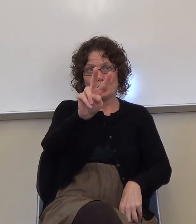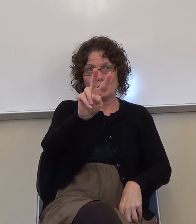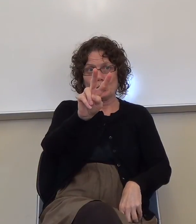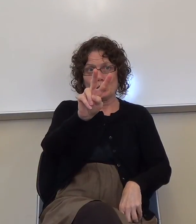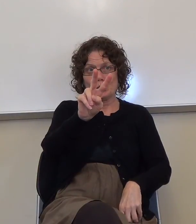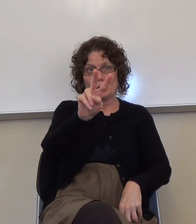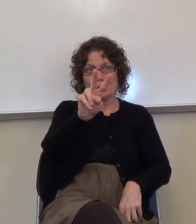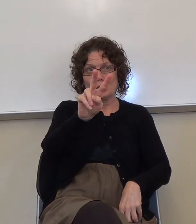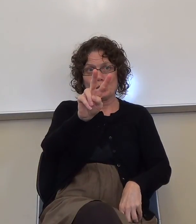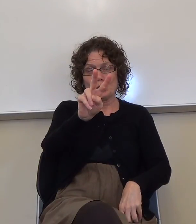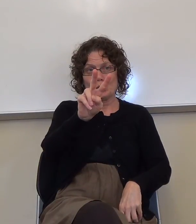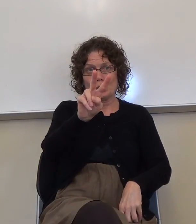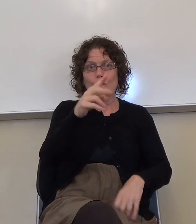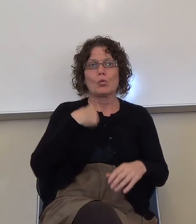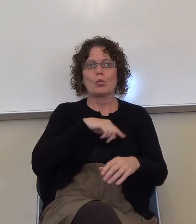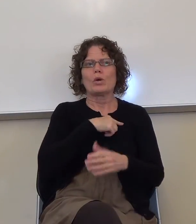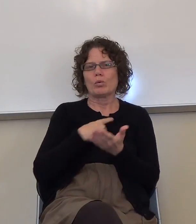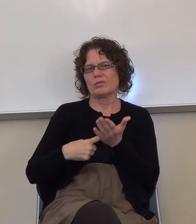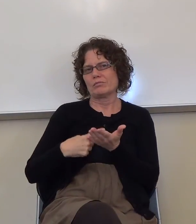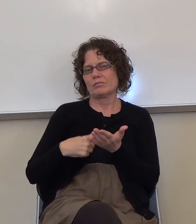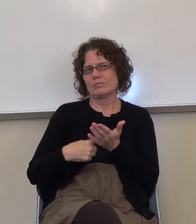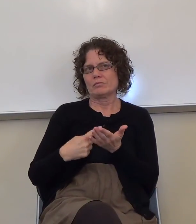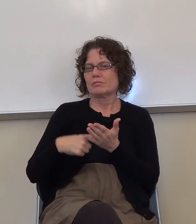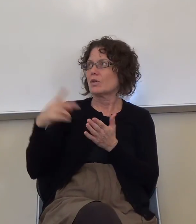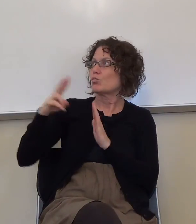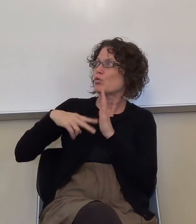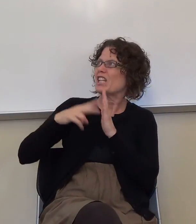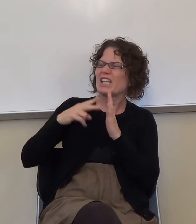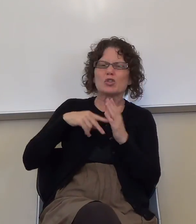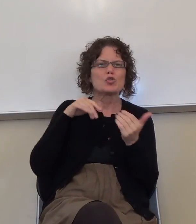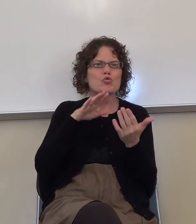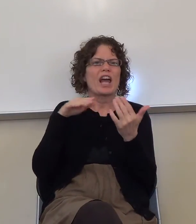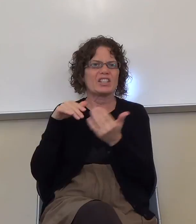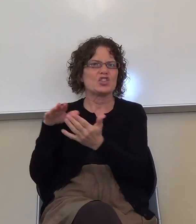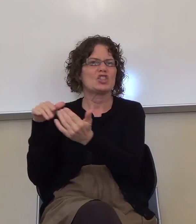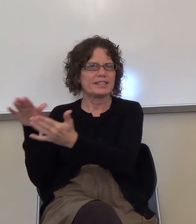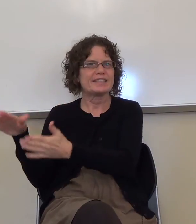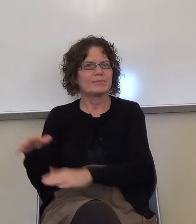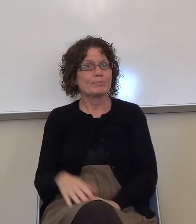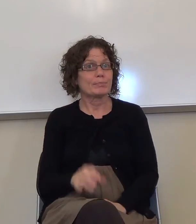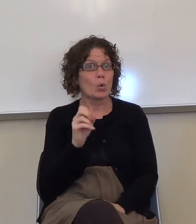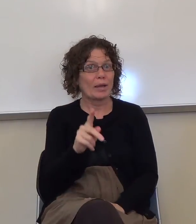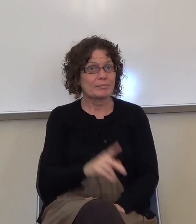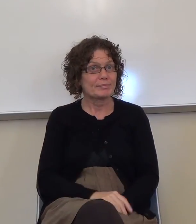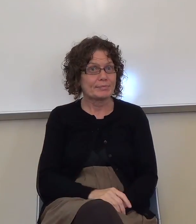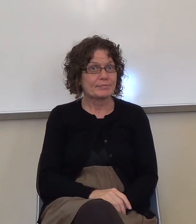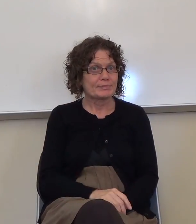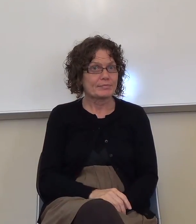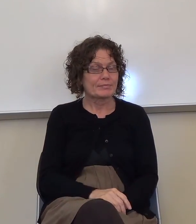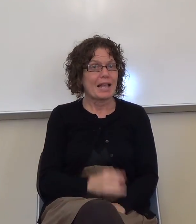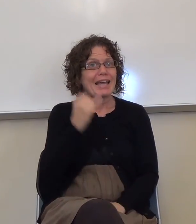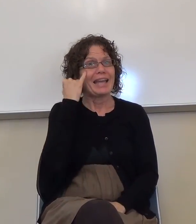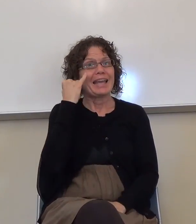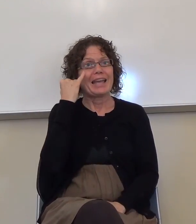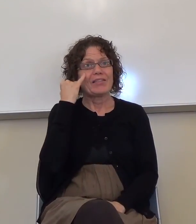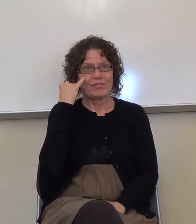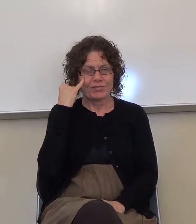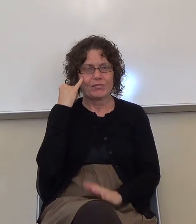to go over some more as the Reading Strategies people are going to keep working on this. Okay. If Reading Cafe people have homework,